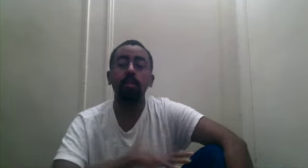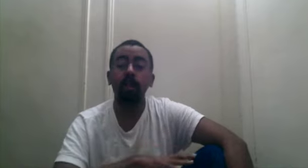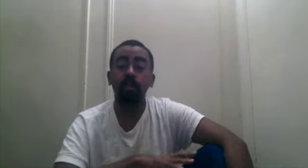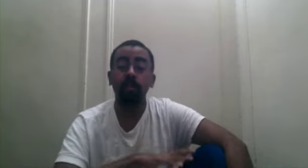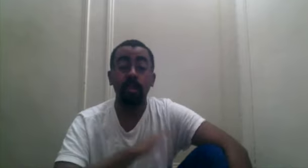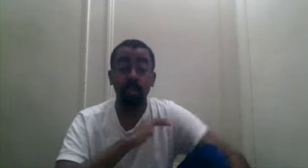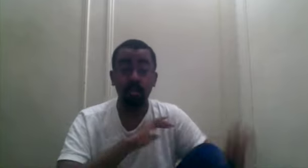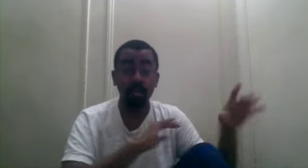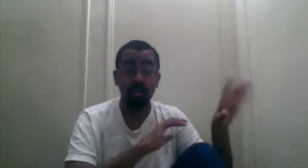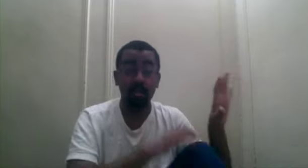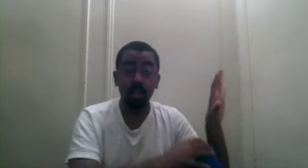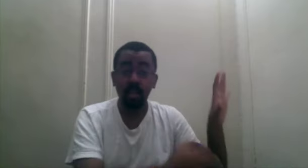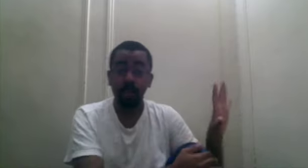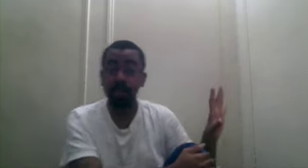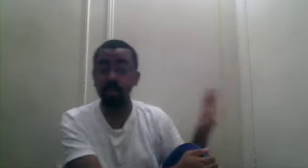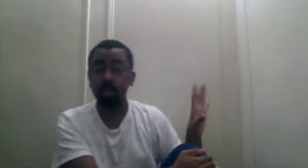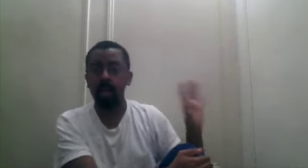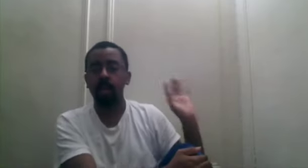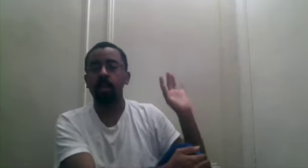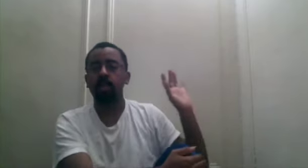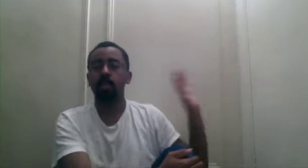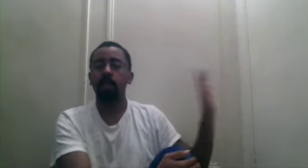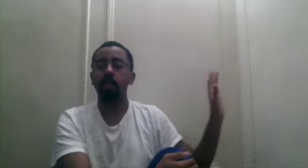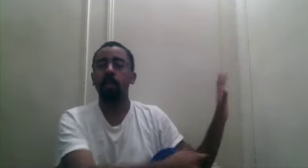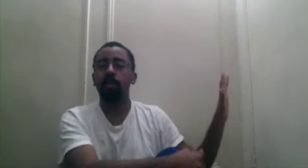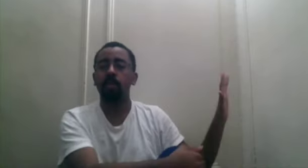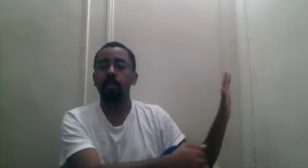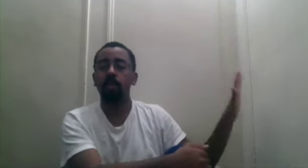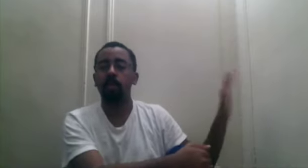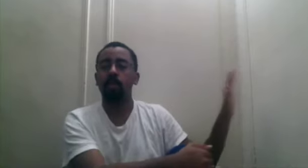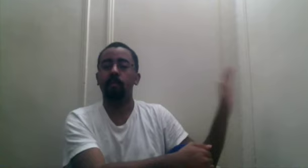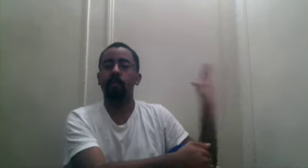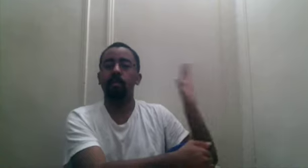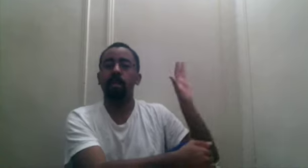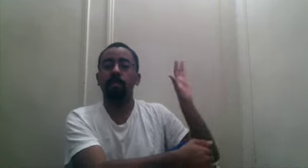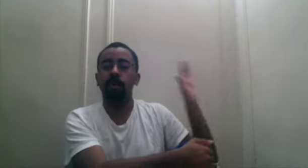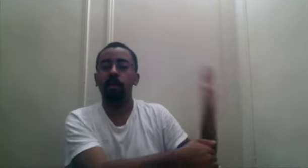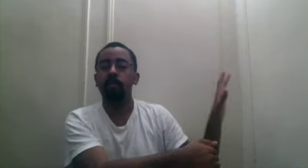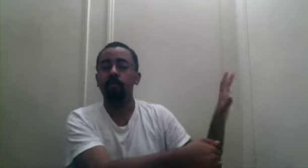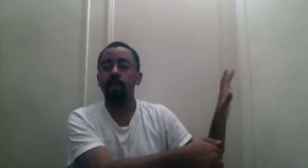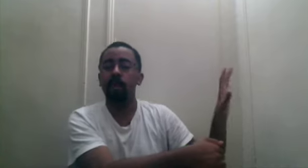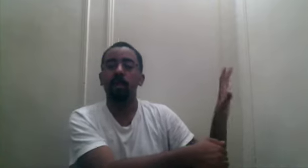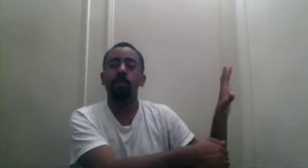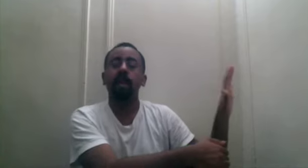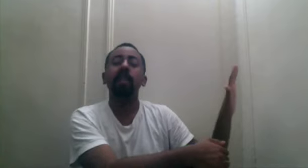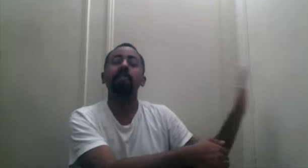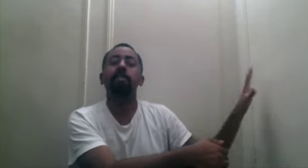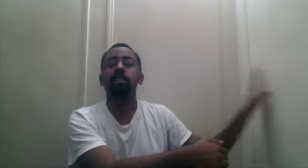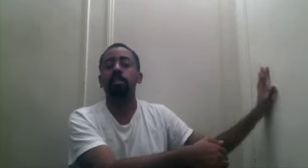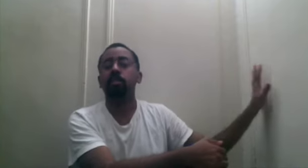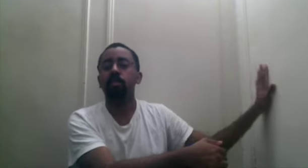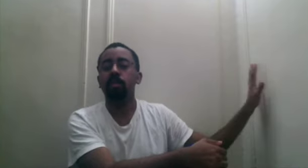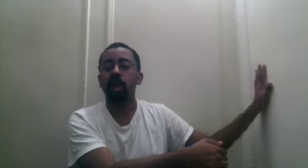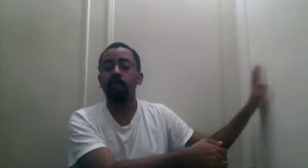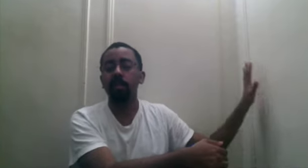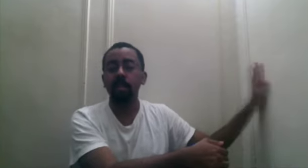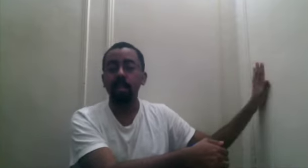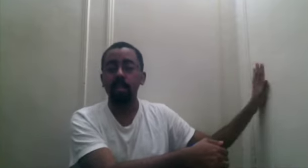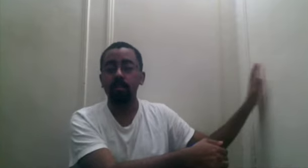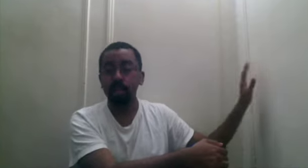government. So he just basically saying, step away from the world governments, become not even just your own sovereign nation, but your